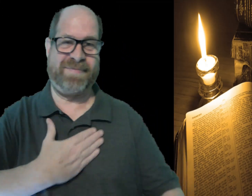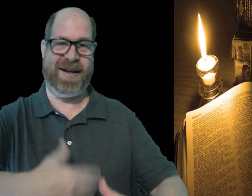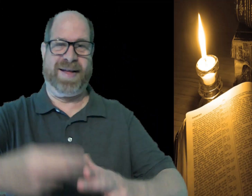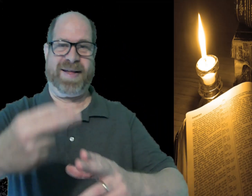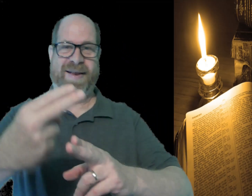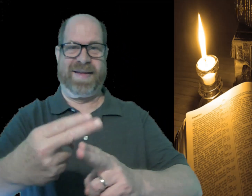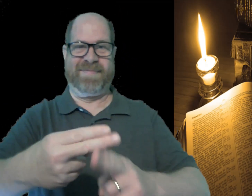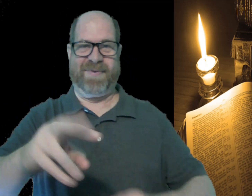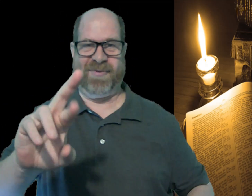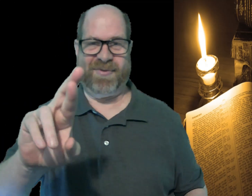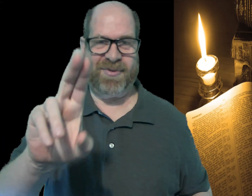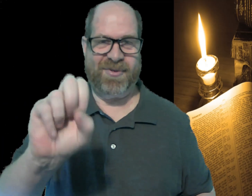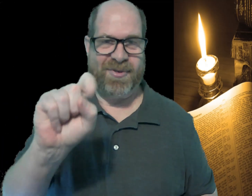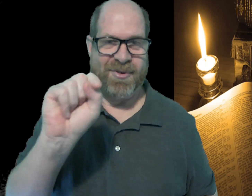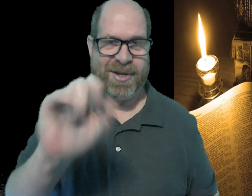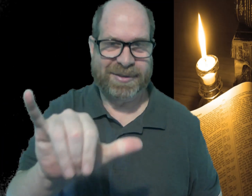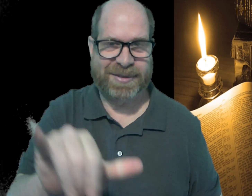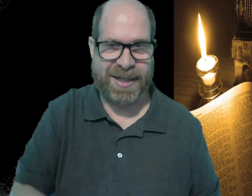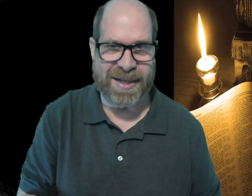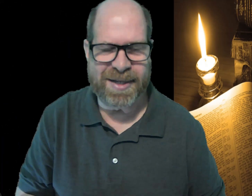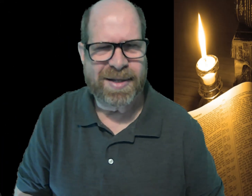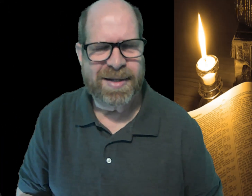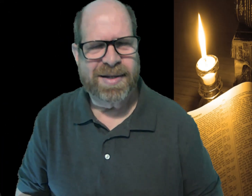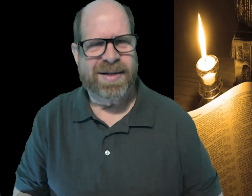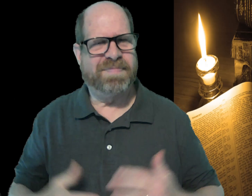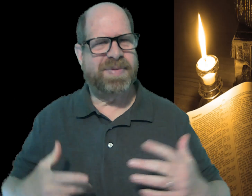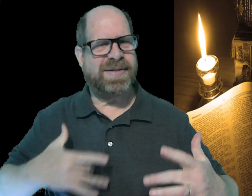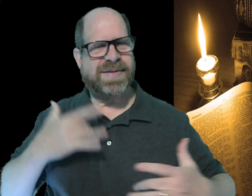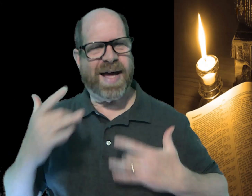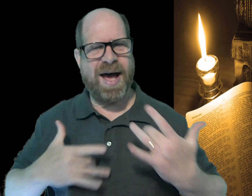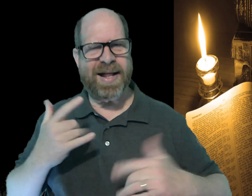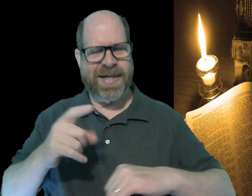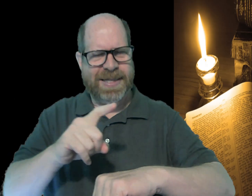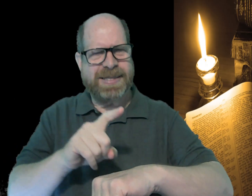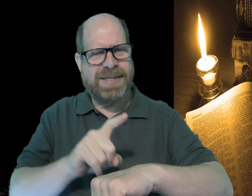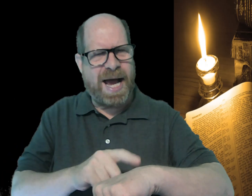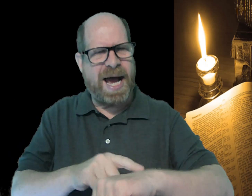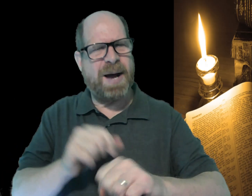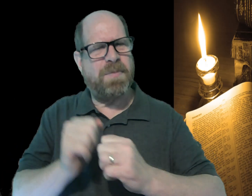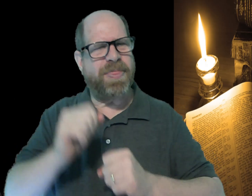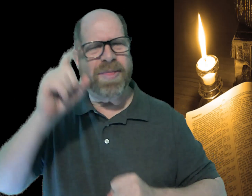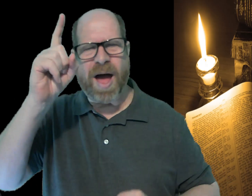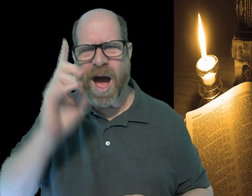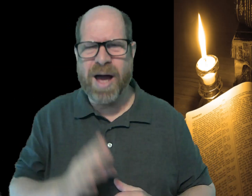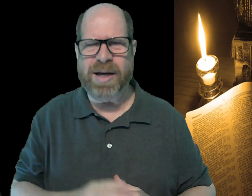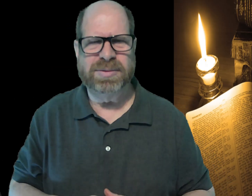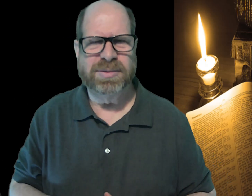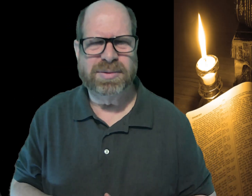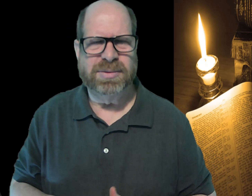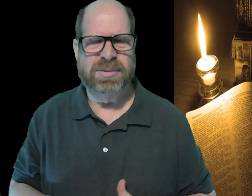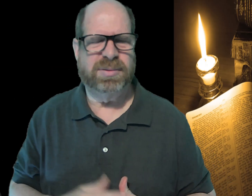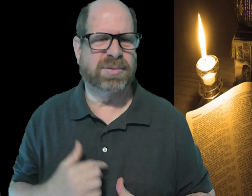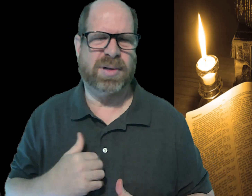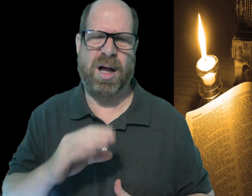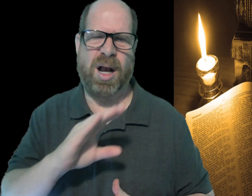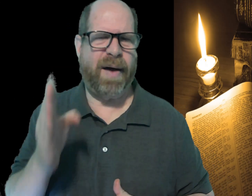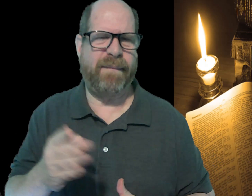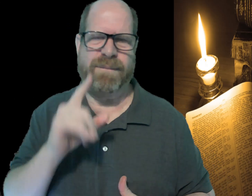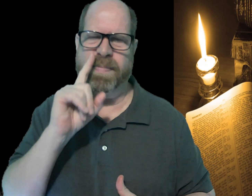Hello, my name is Rusty. I'm excited for our time with God. I